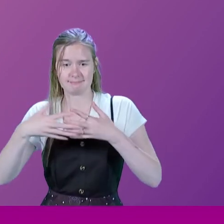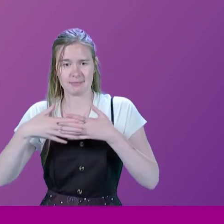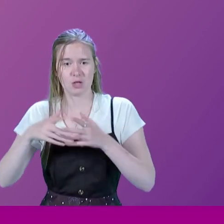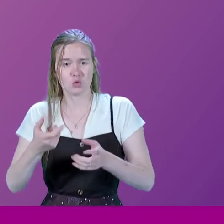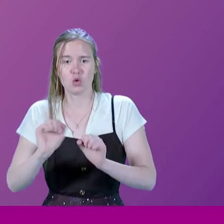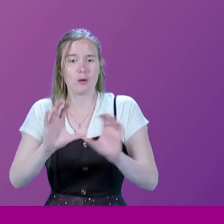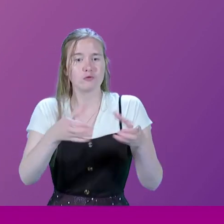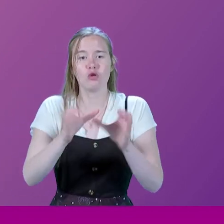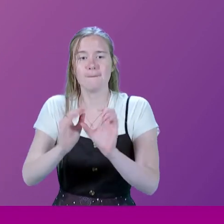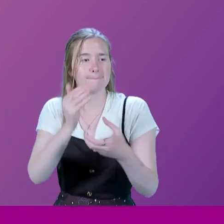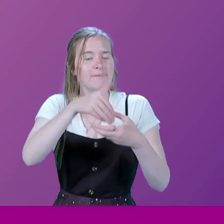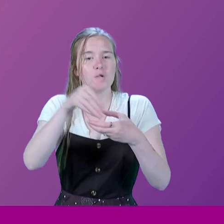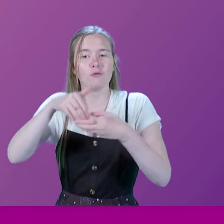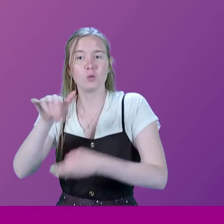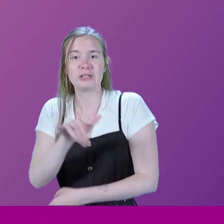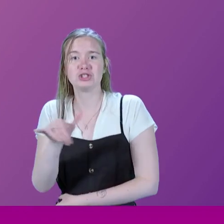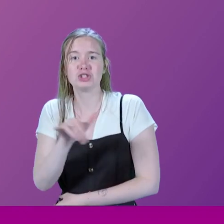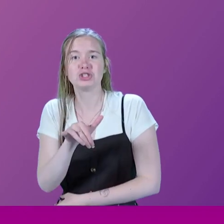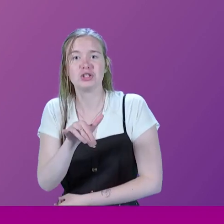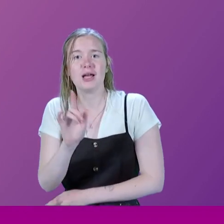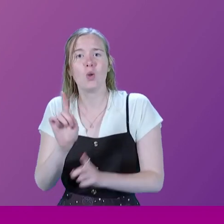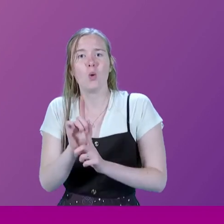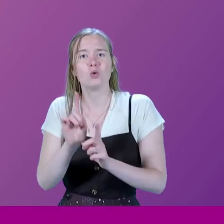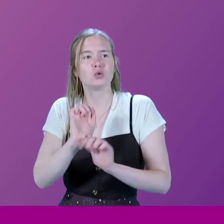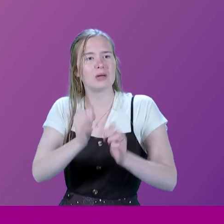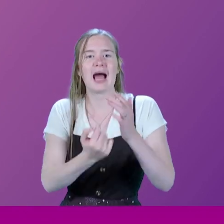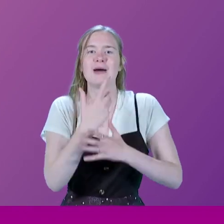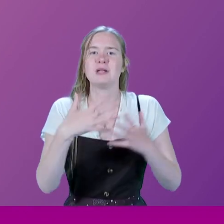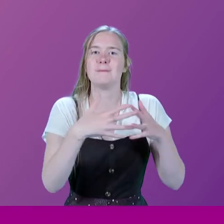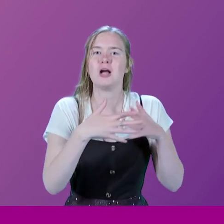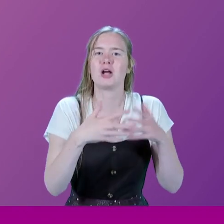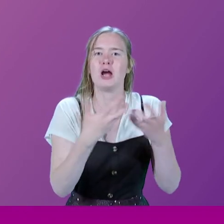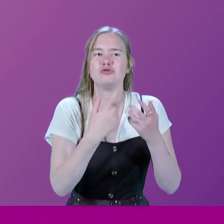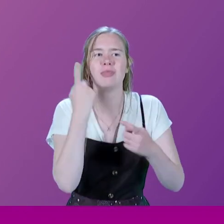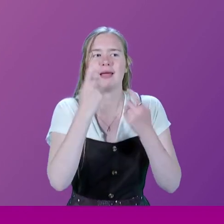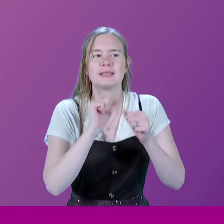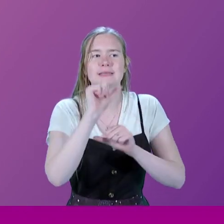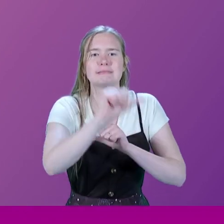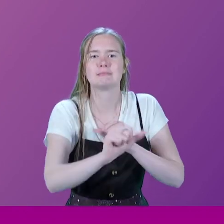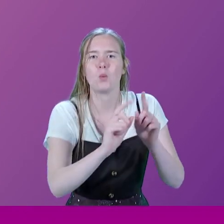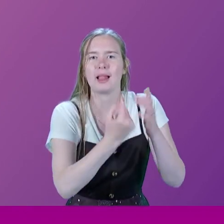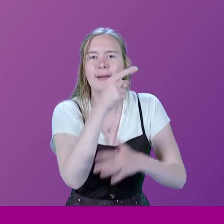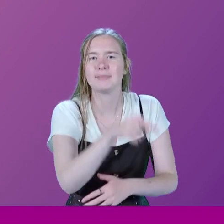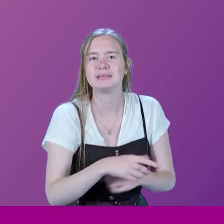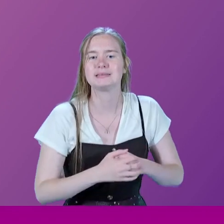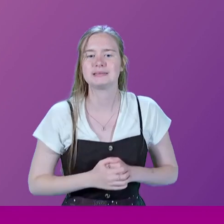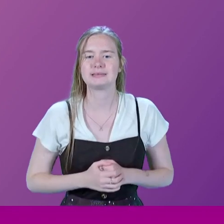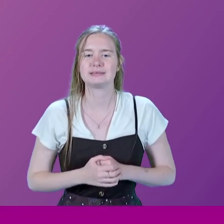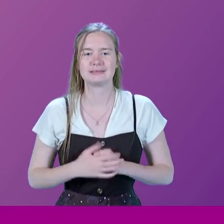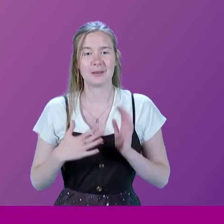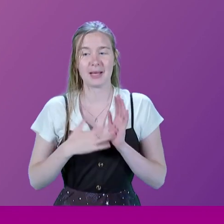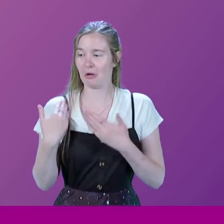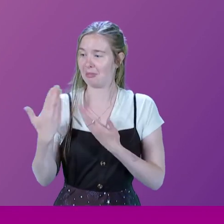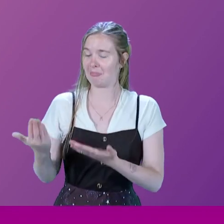And how do you see what's happening in that country unfolding? Thank you. Thank you. Michael, over to you.